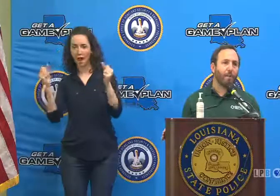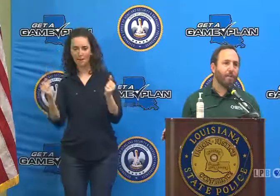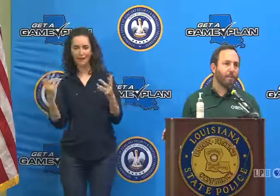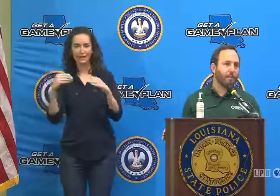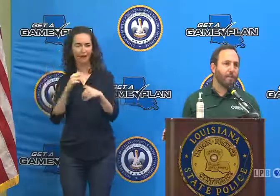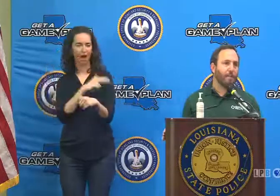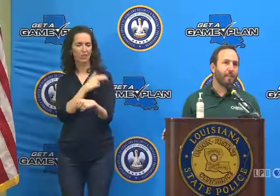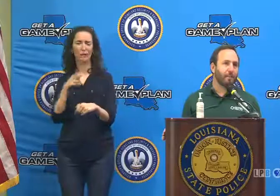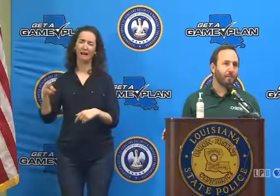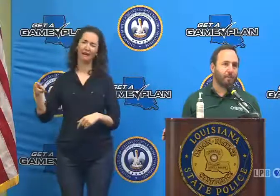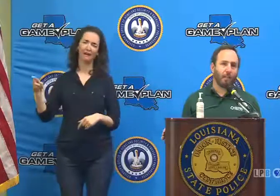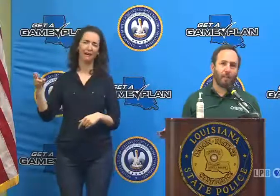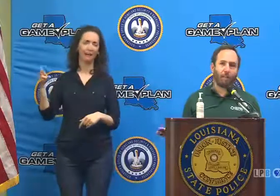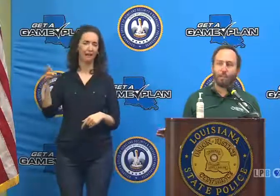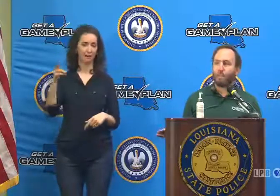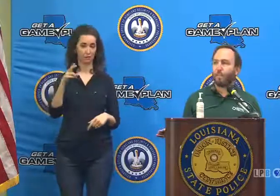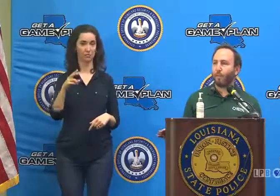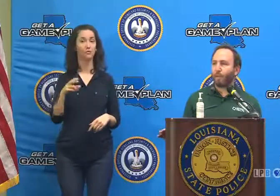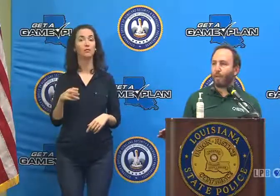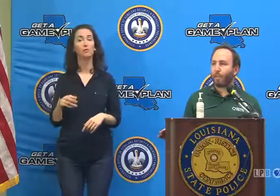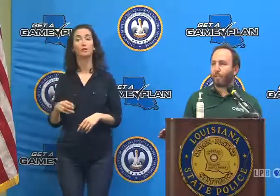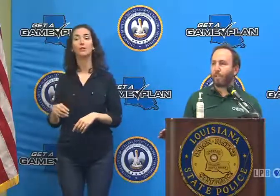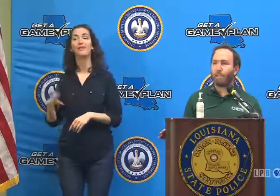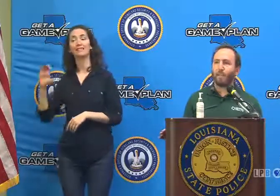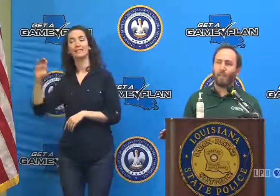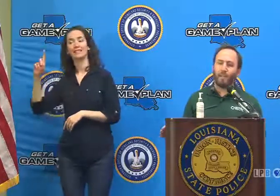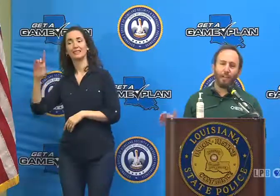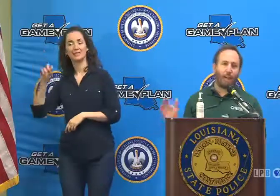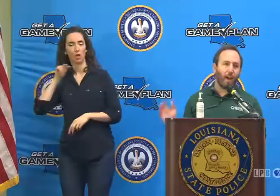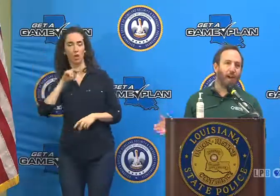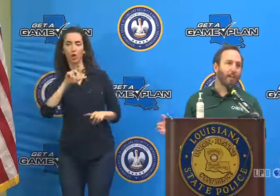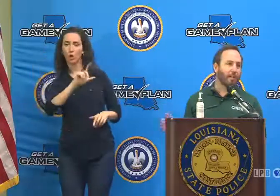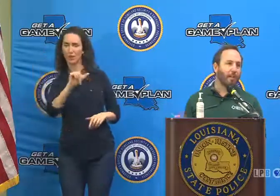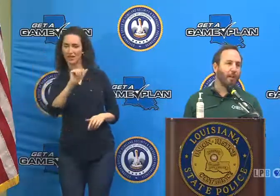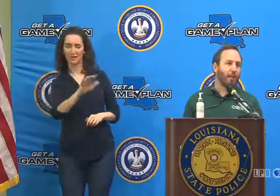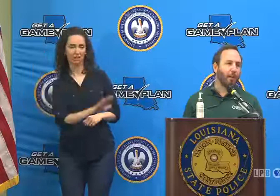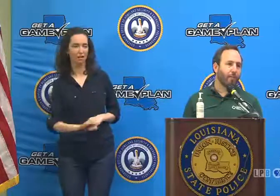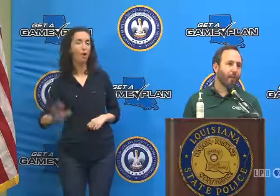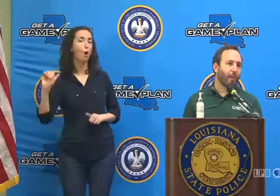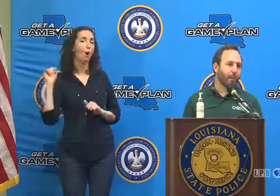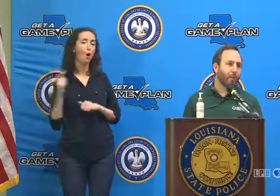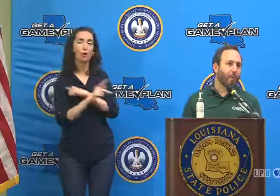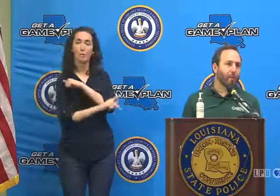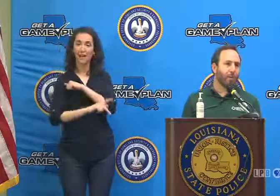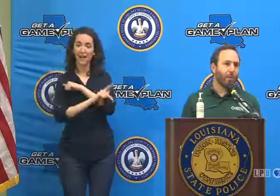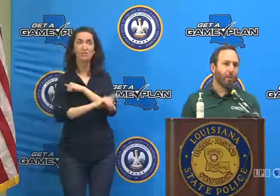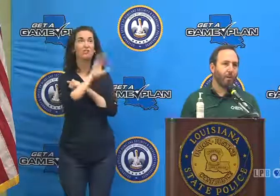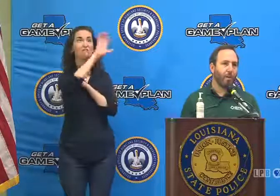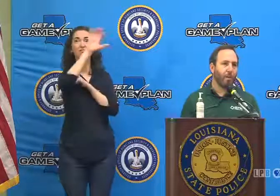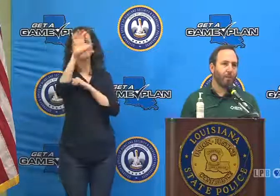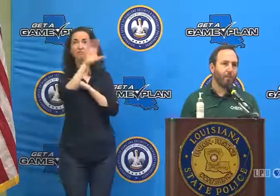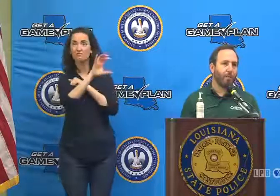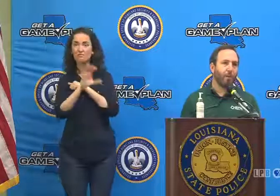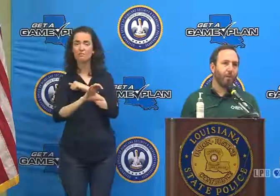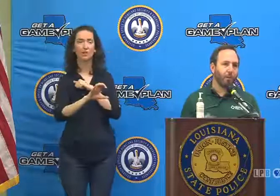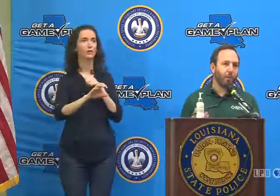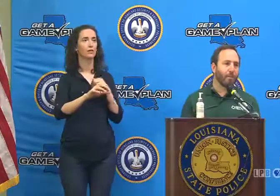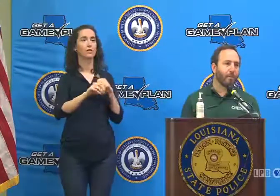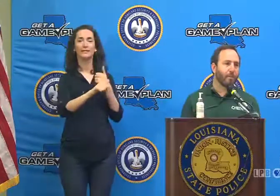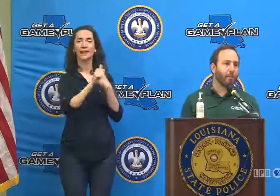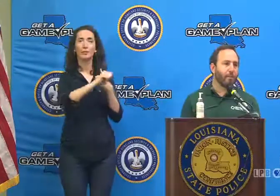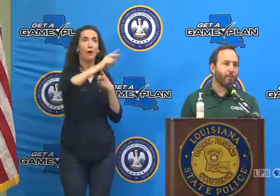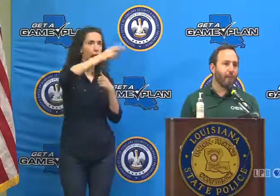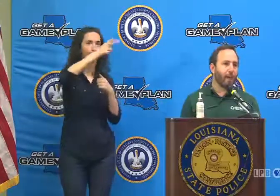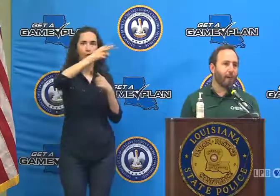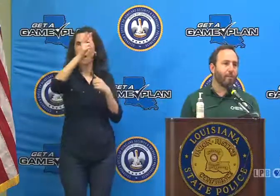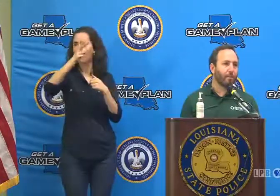and the CDC continues to rank all 64 parishes in the highest of four categories when it comes of your